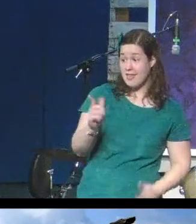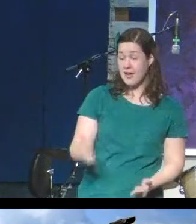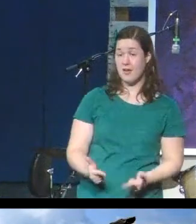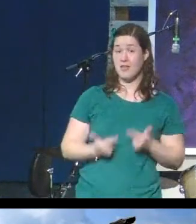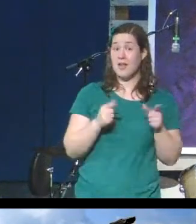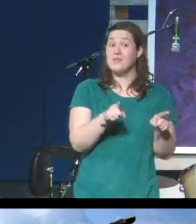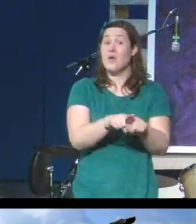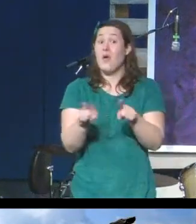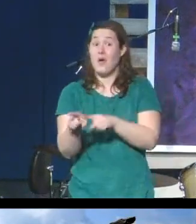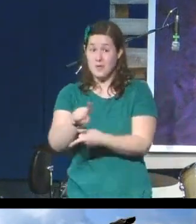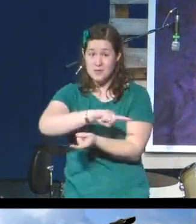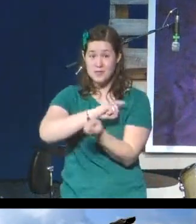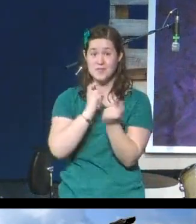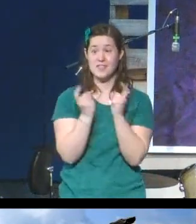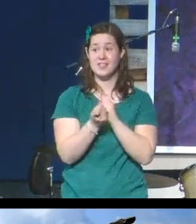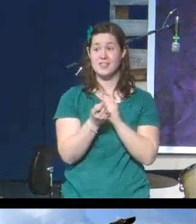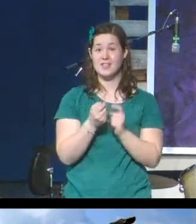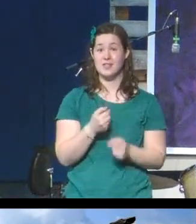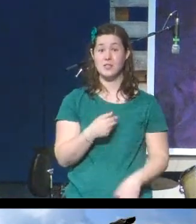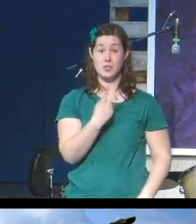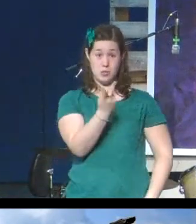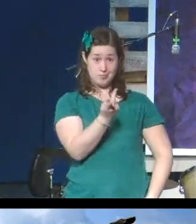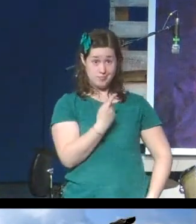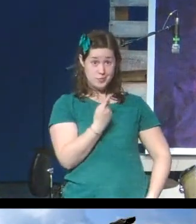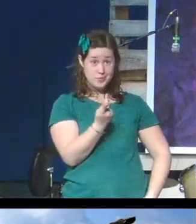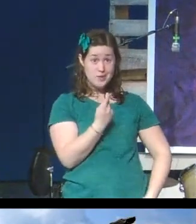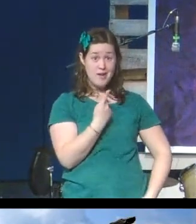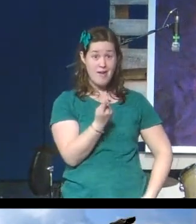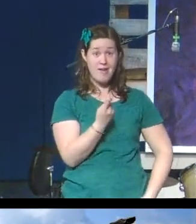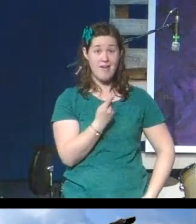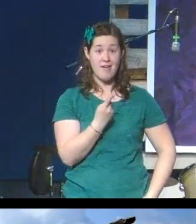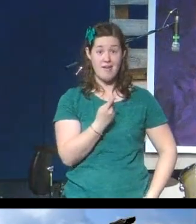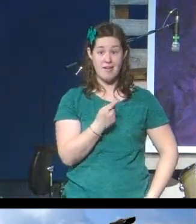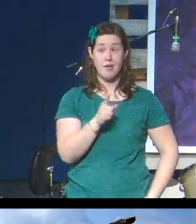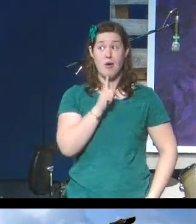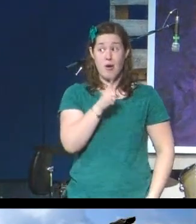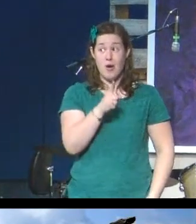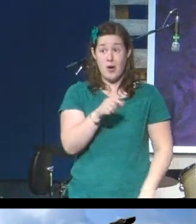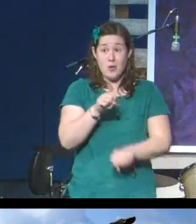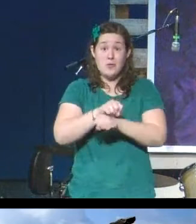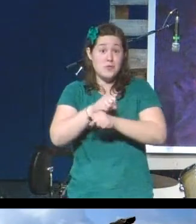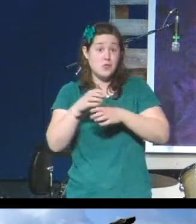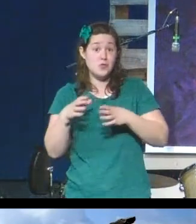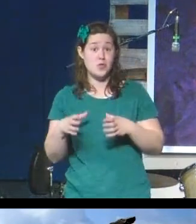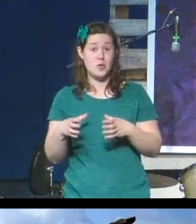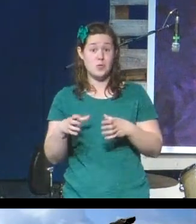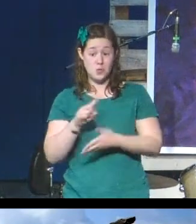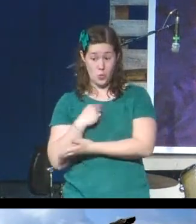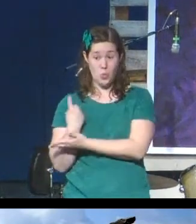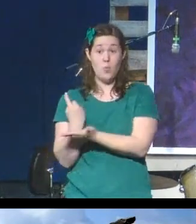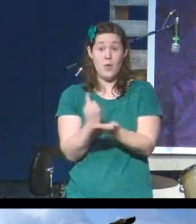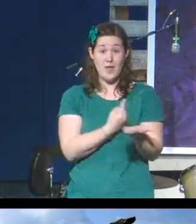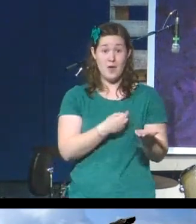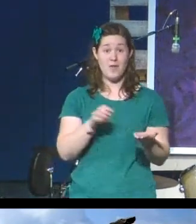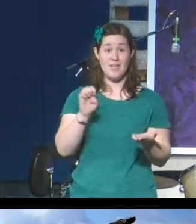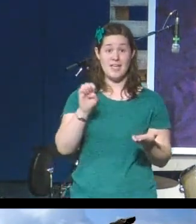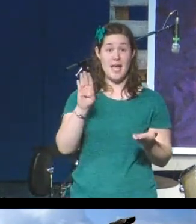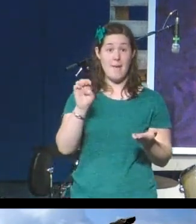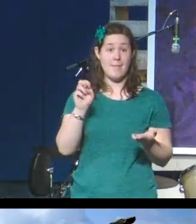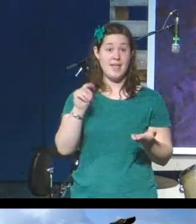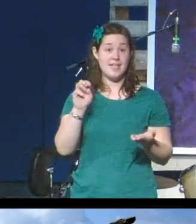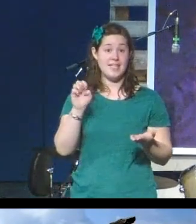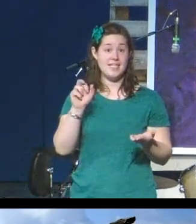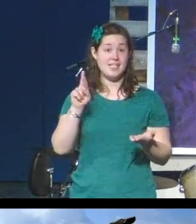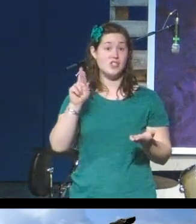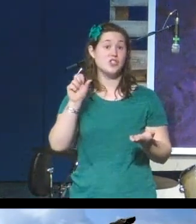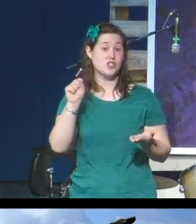We, you and I, we are the stones. We are the Ebenezer's. God